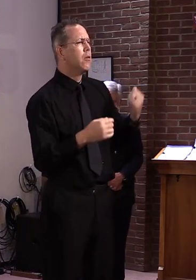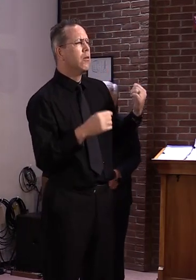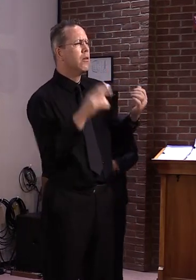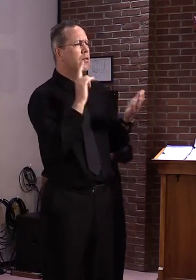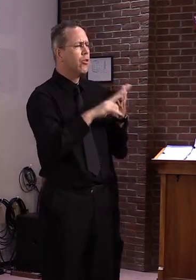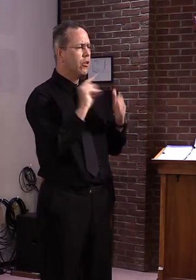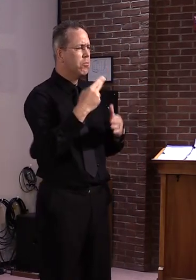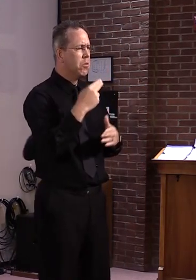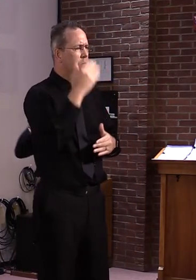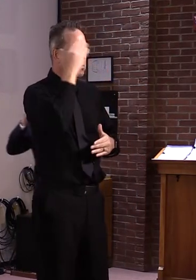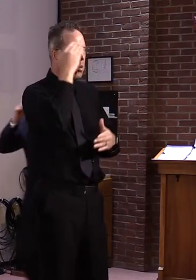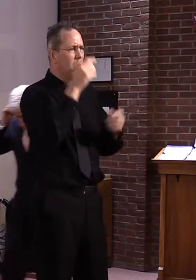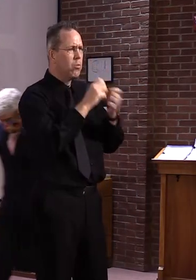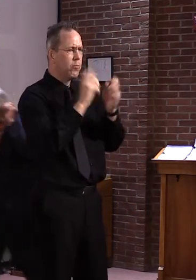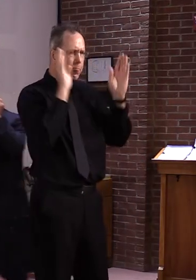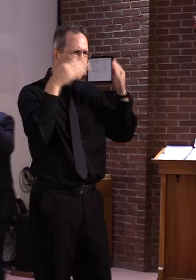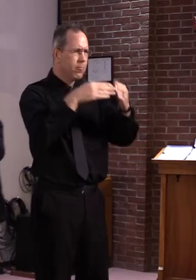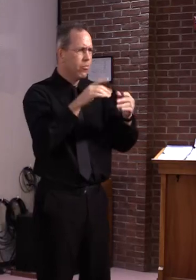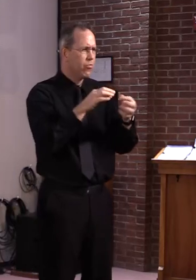look. Secretary Smith.